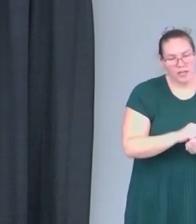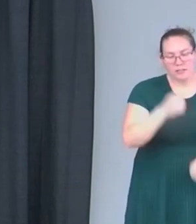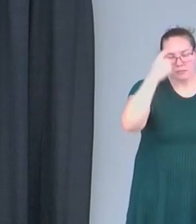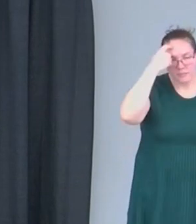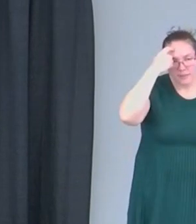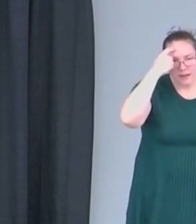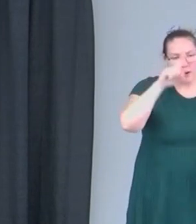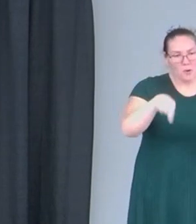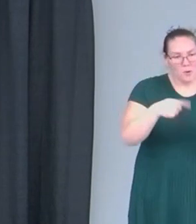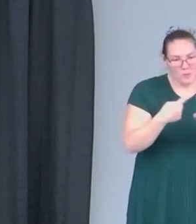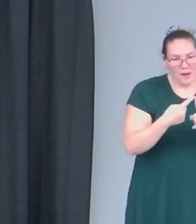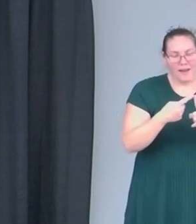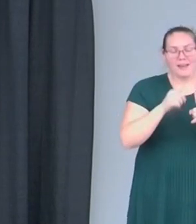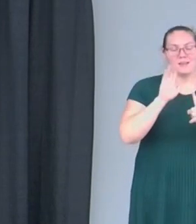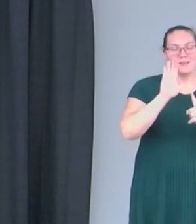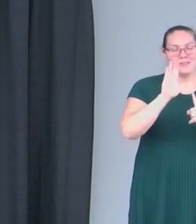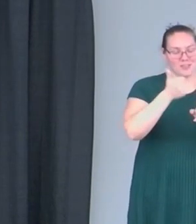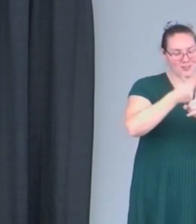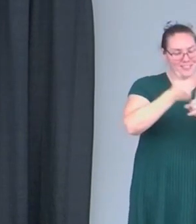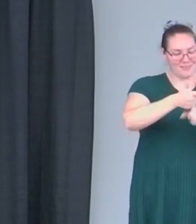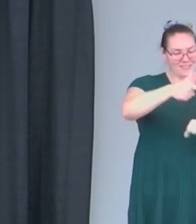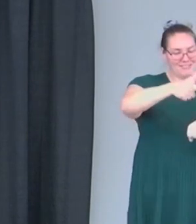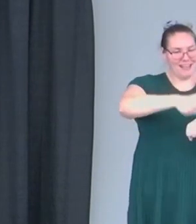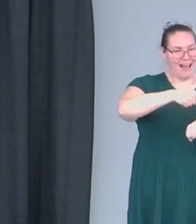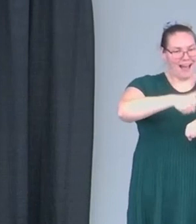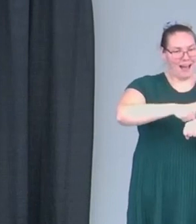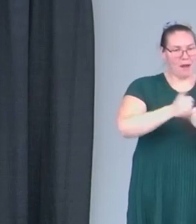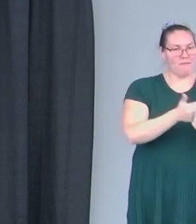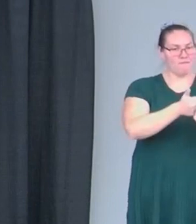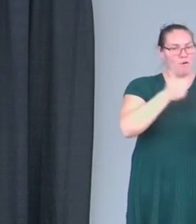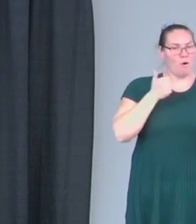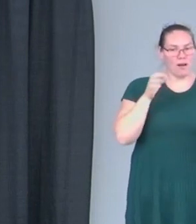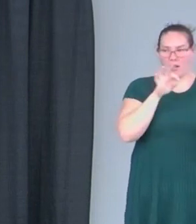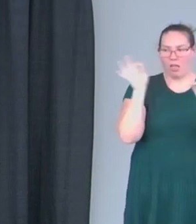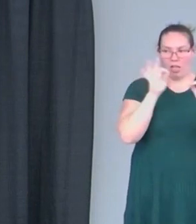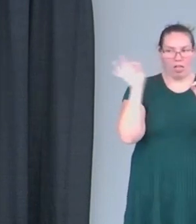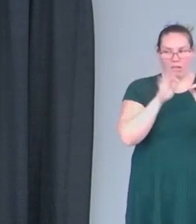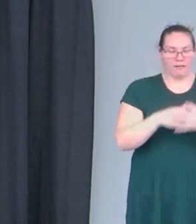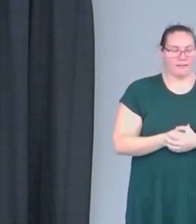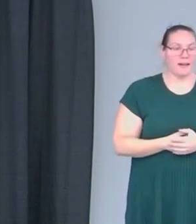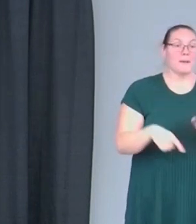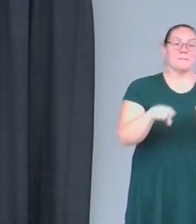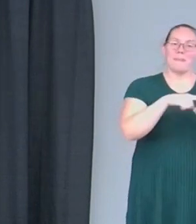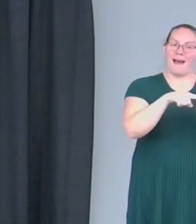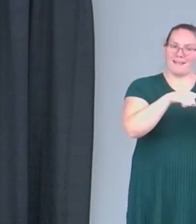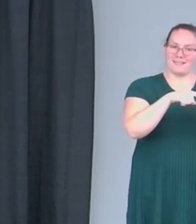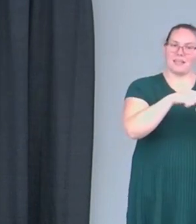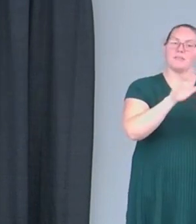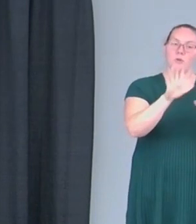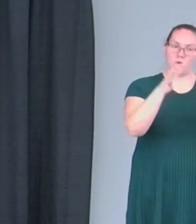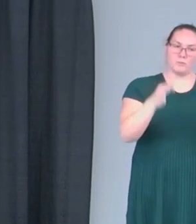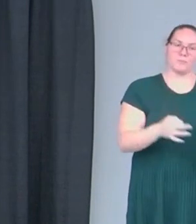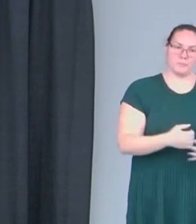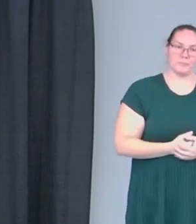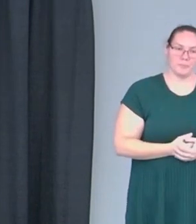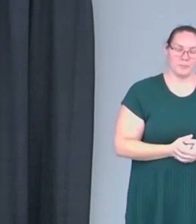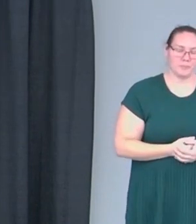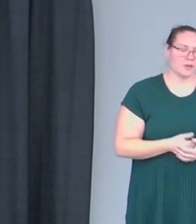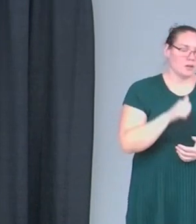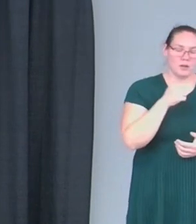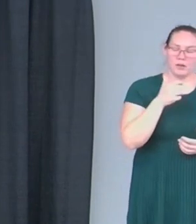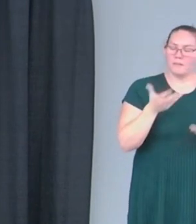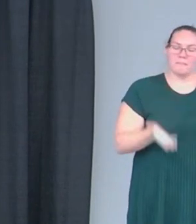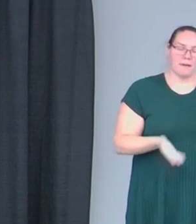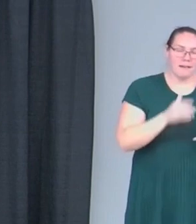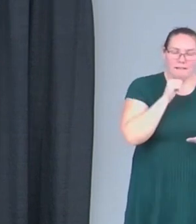about things when you give yourself time and avoid the distraction. So positivity is a choice and you don't